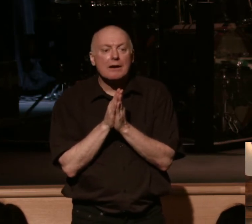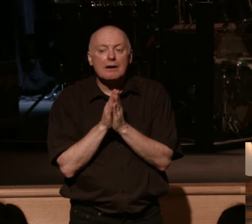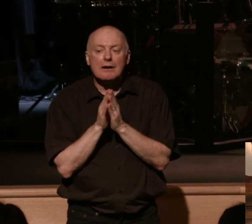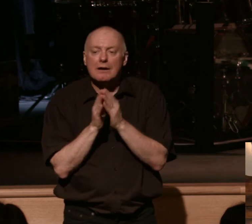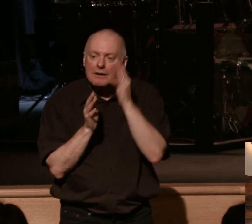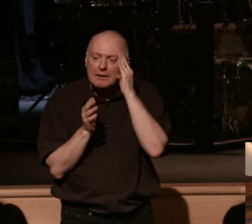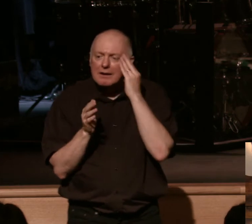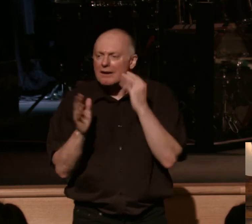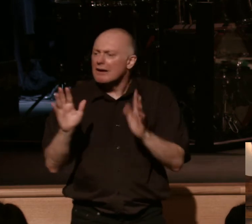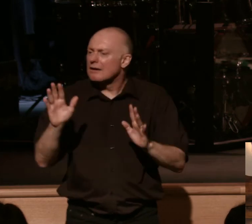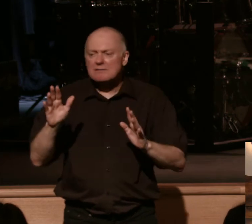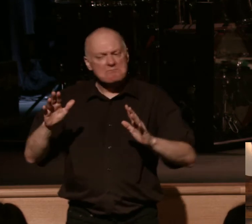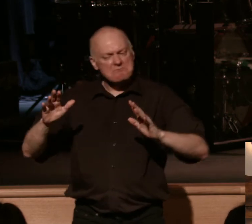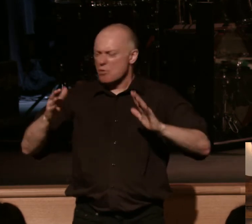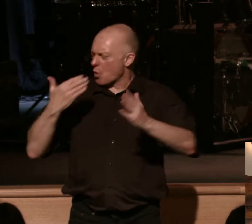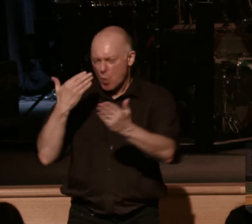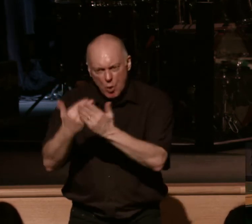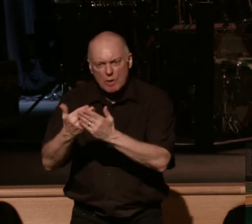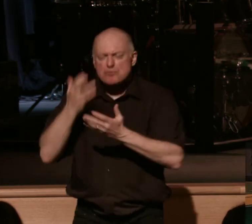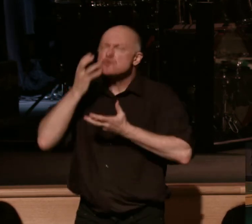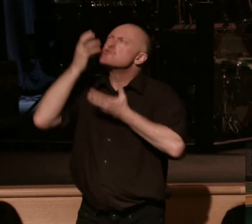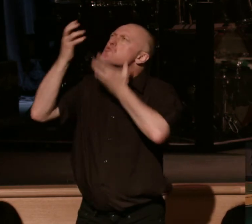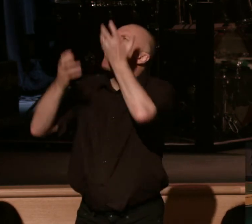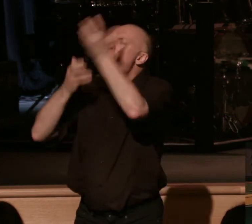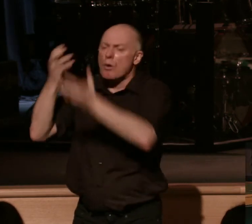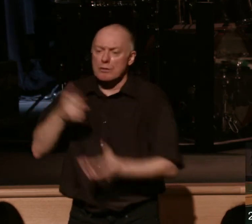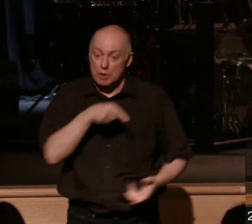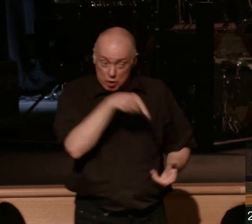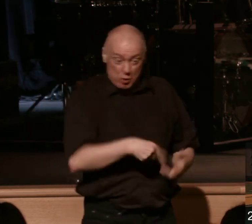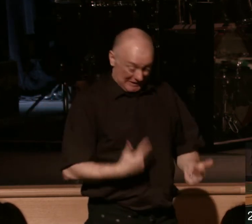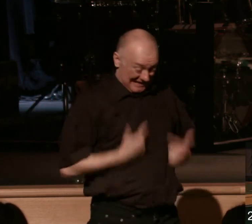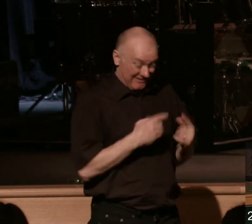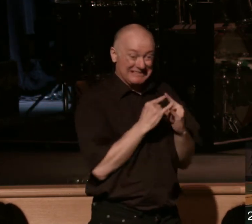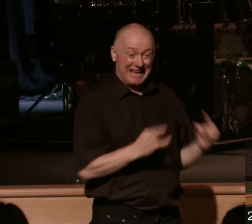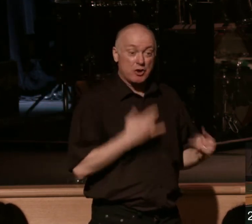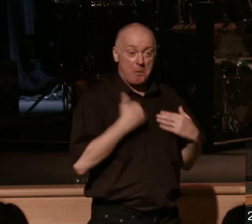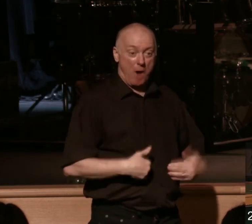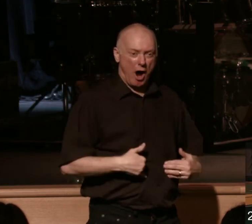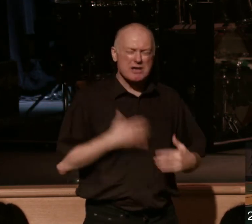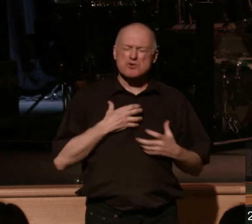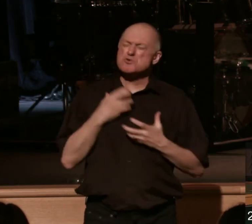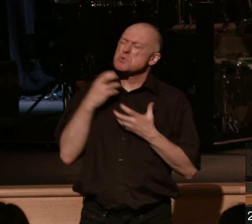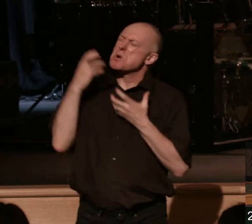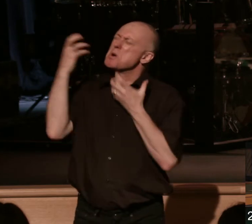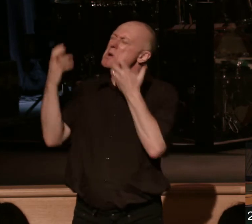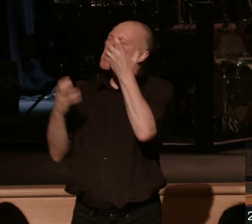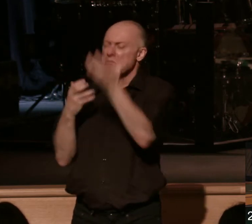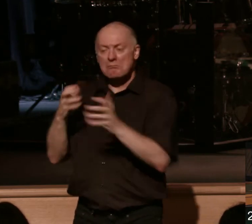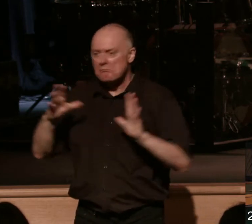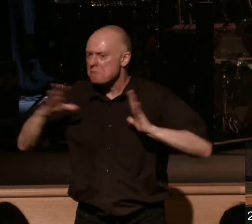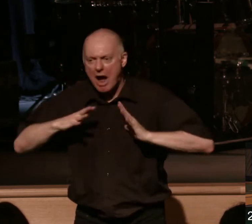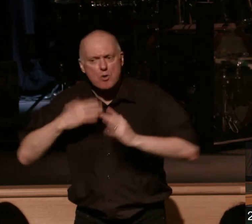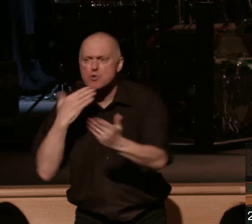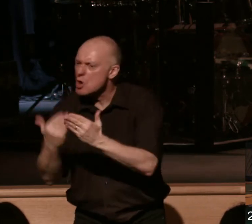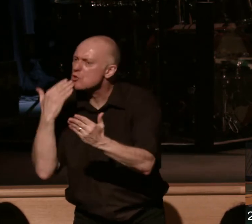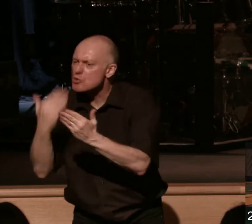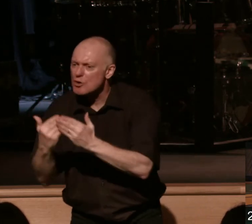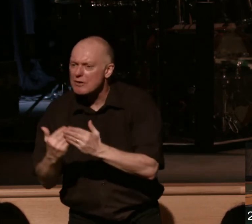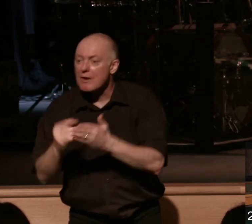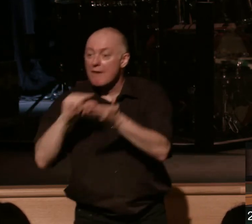to groan in this tent. It's right to groan in the tent. Look at verse two now. Verse two says, for in